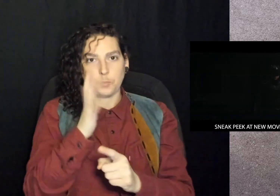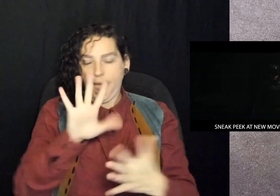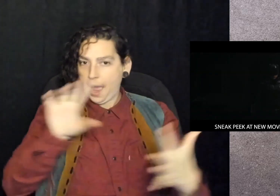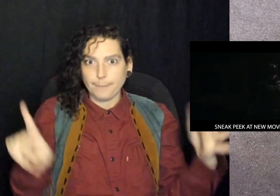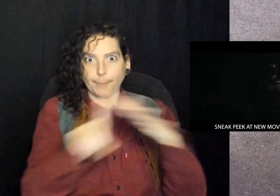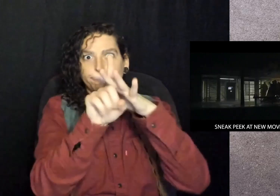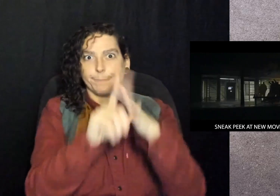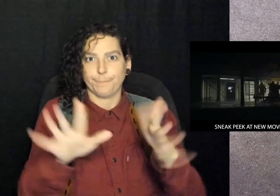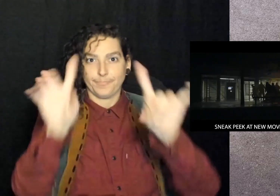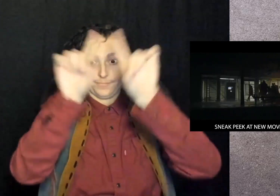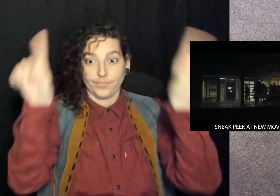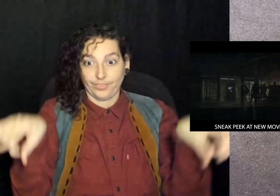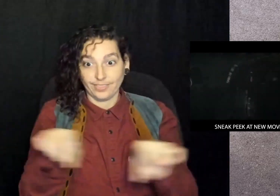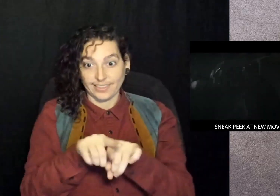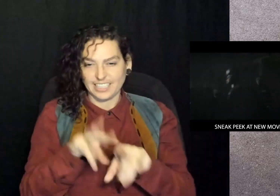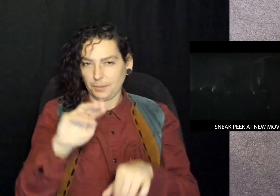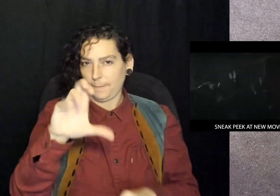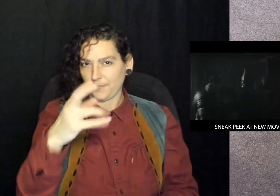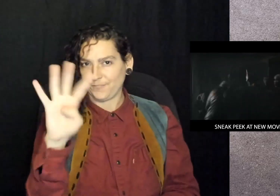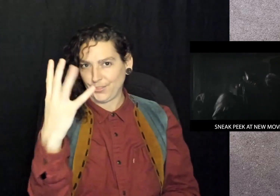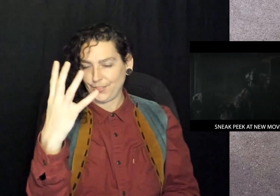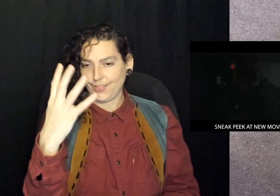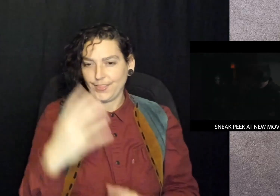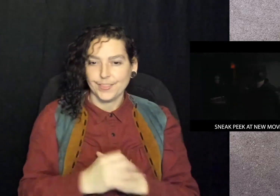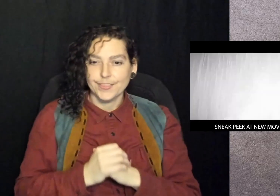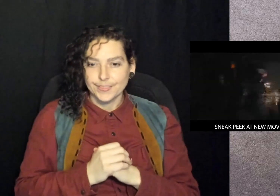The Batman, which swoops into theaters March 4th.